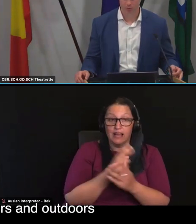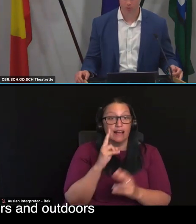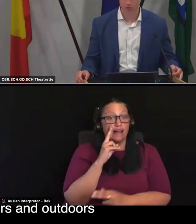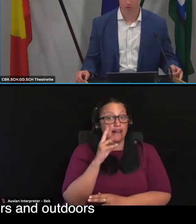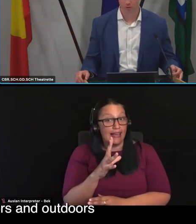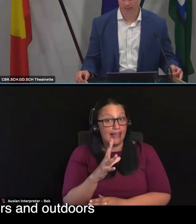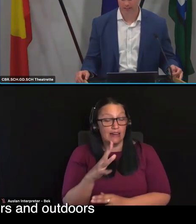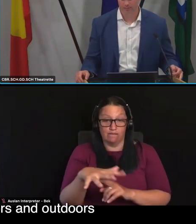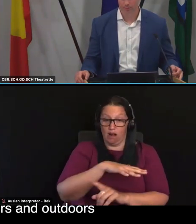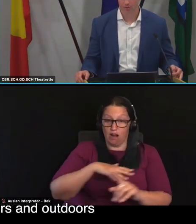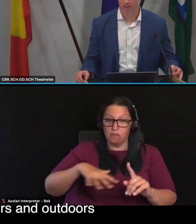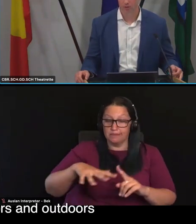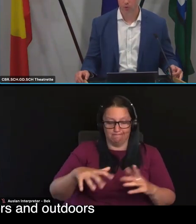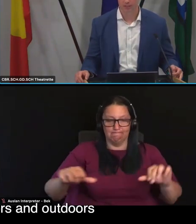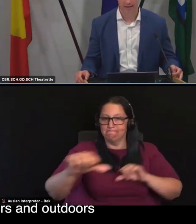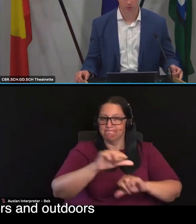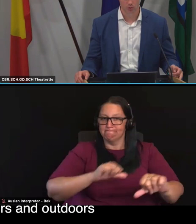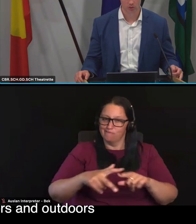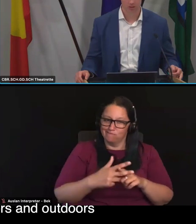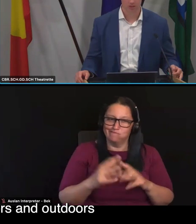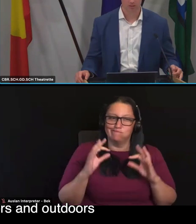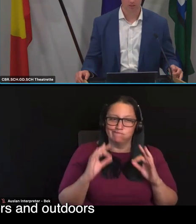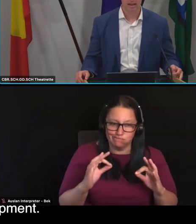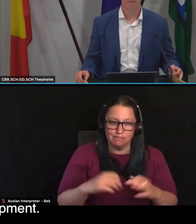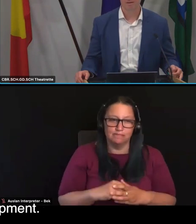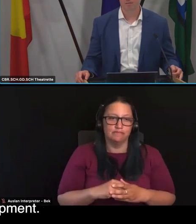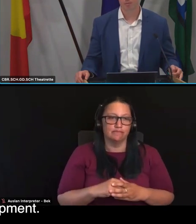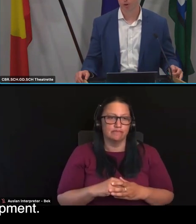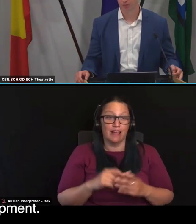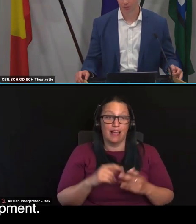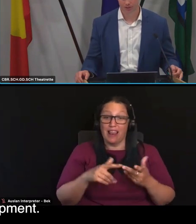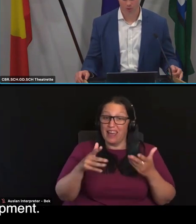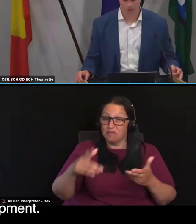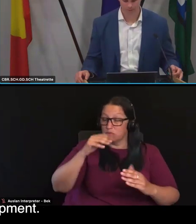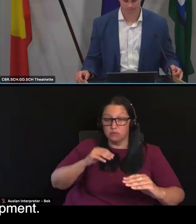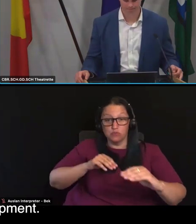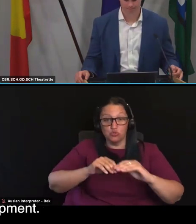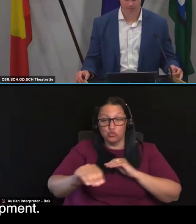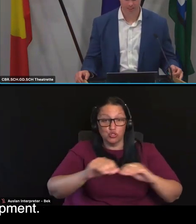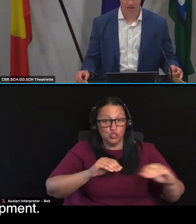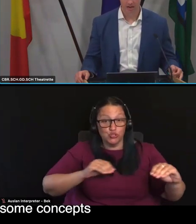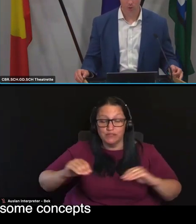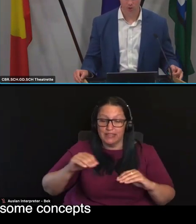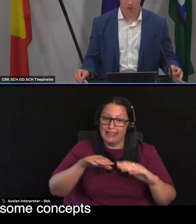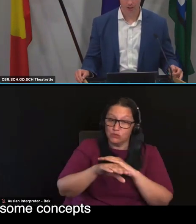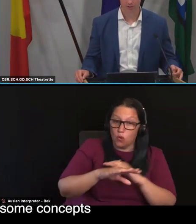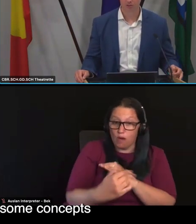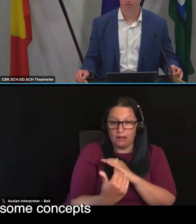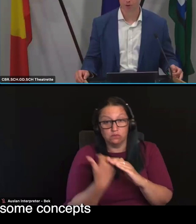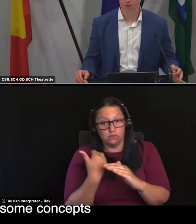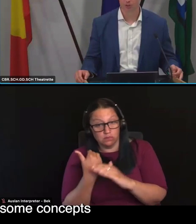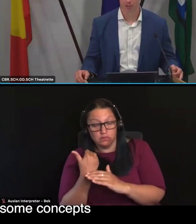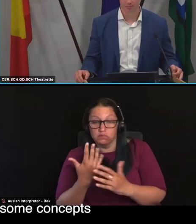enables people to move freely, both indoors and outdoors, and fit for purpose equipment. It also